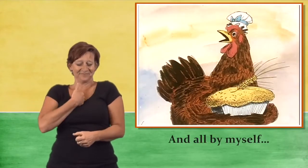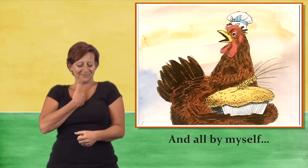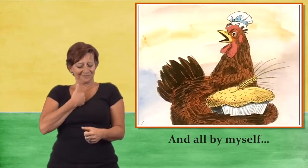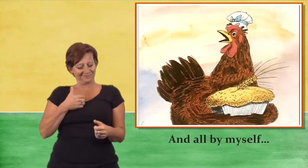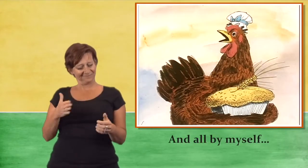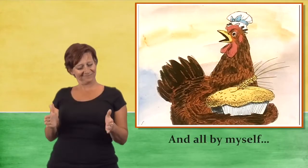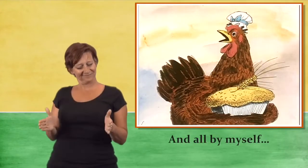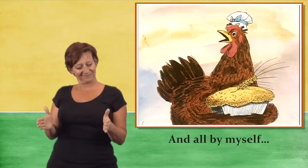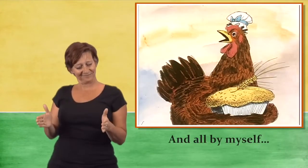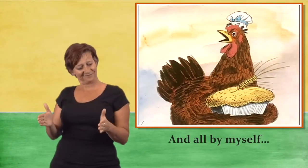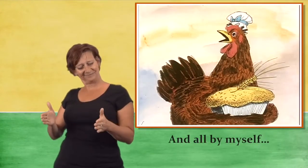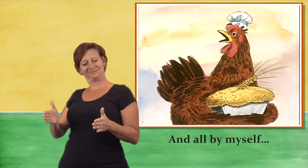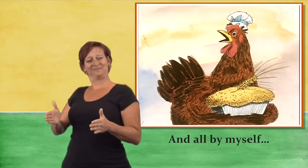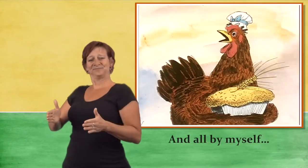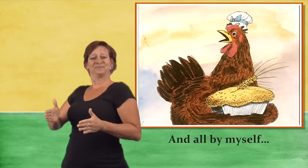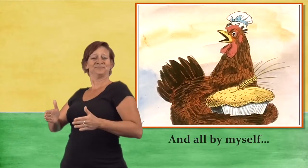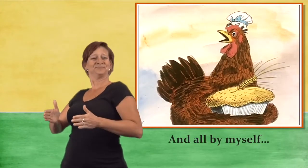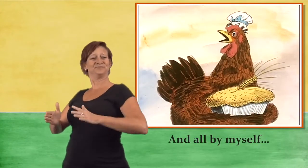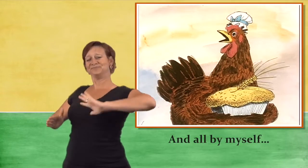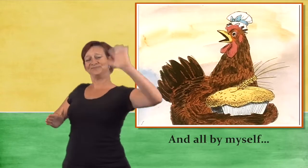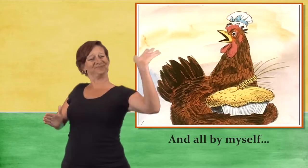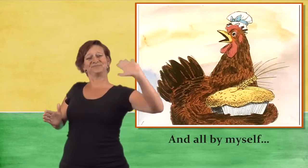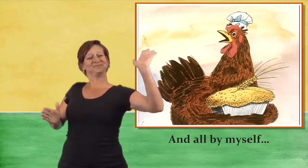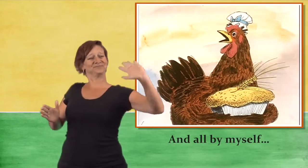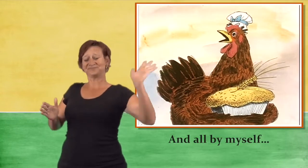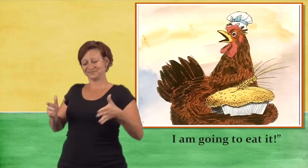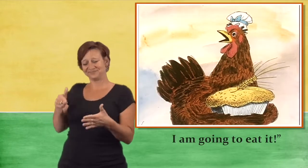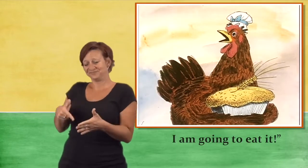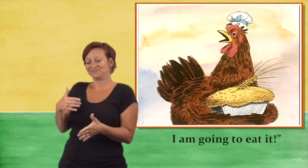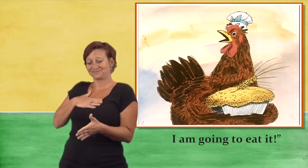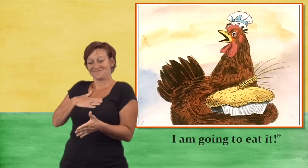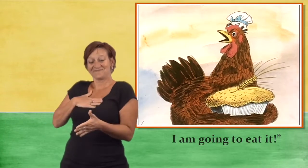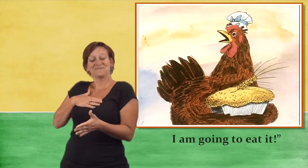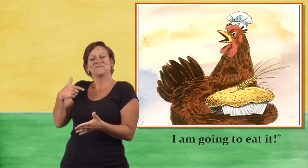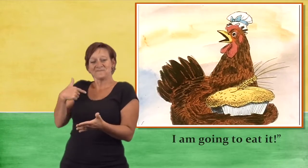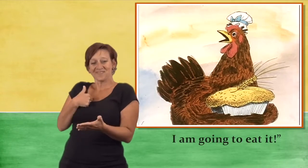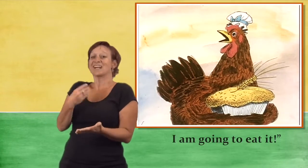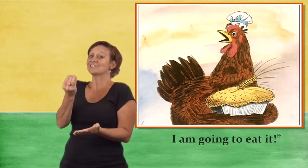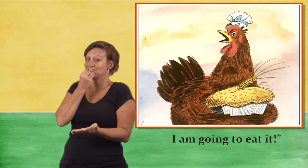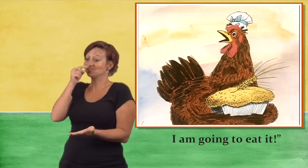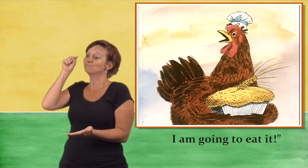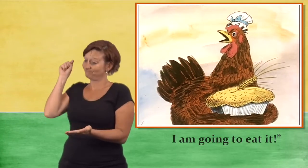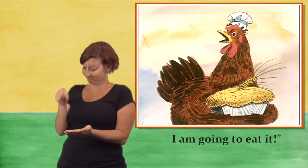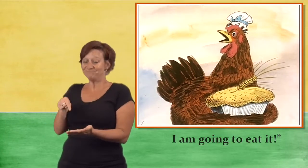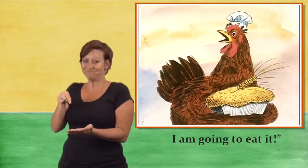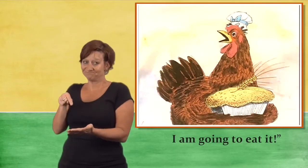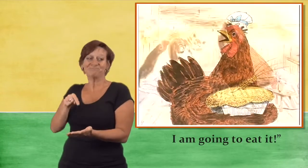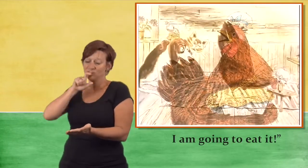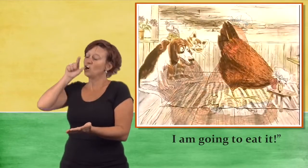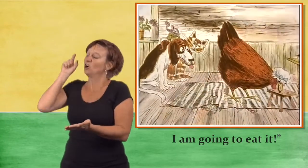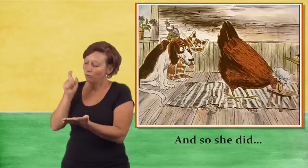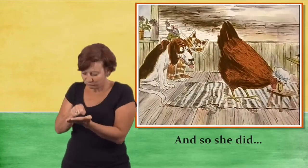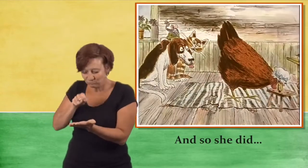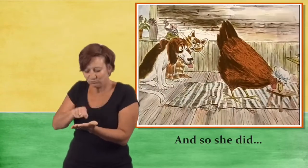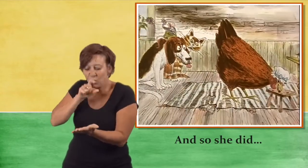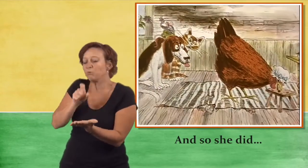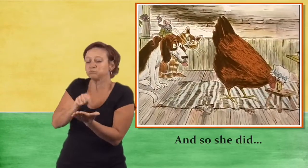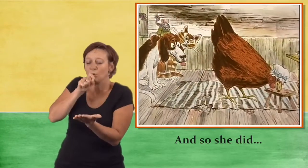all by myself. I am going to eat it. And